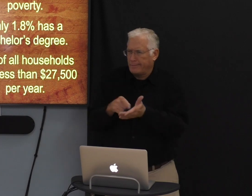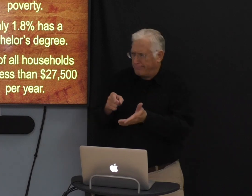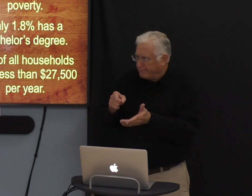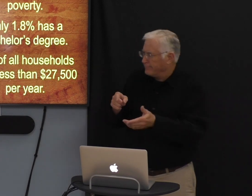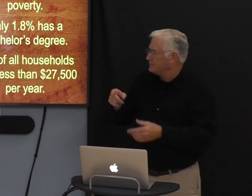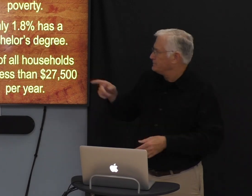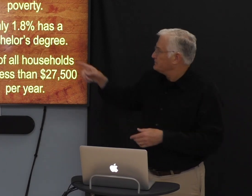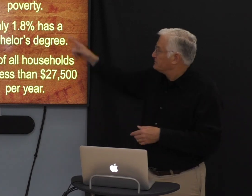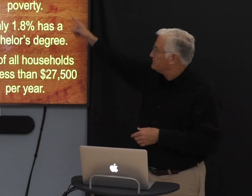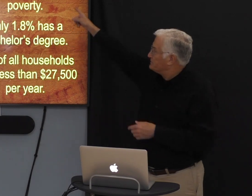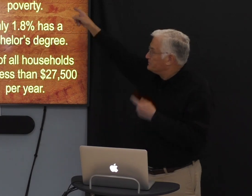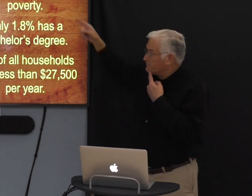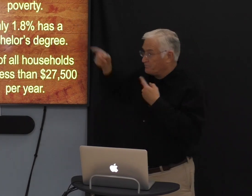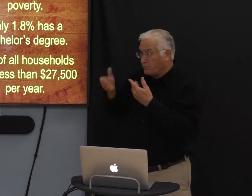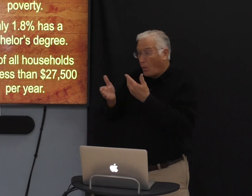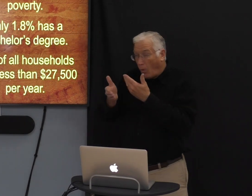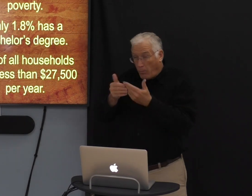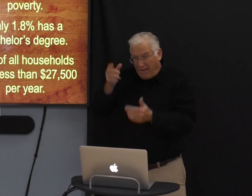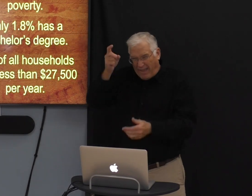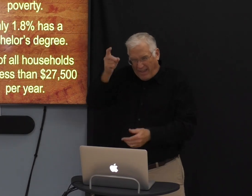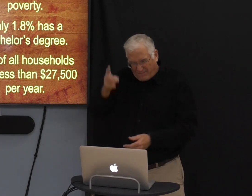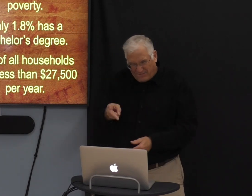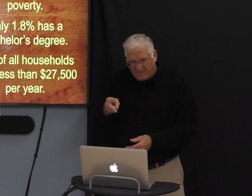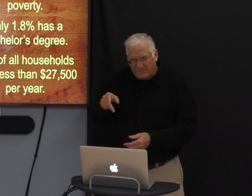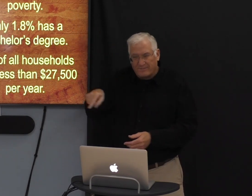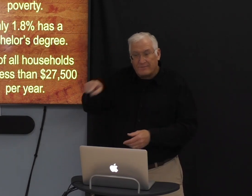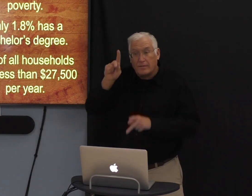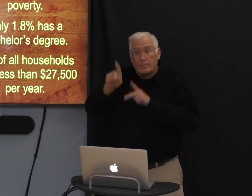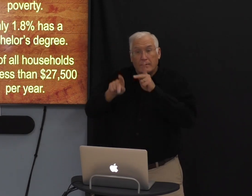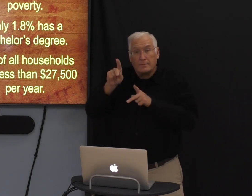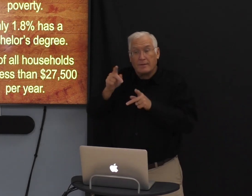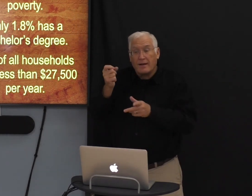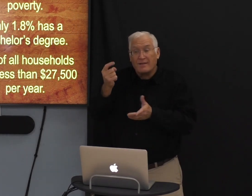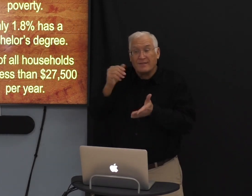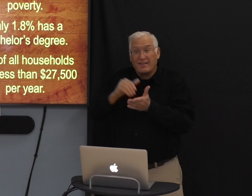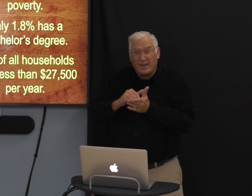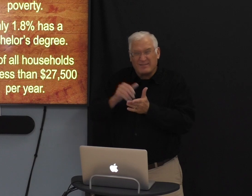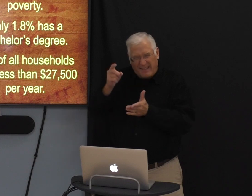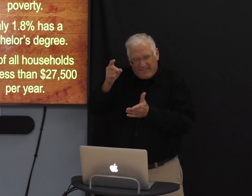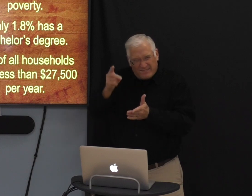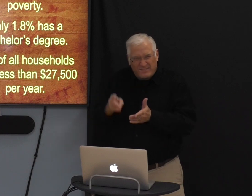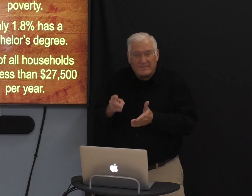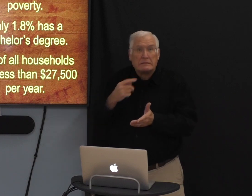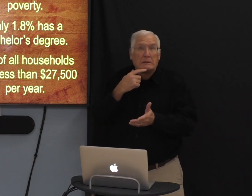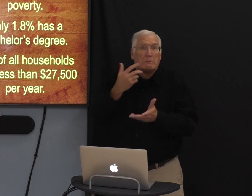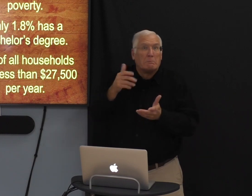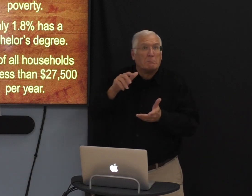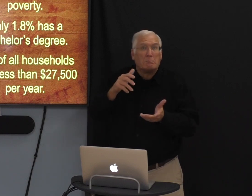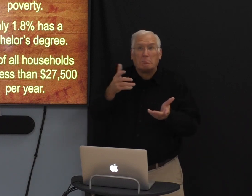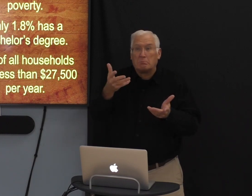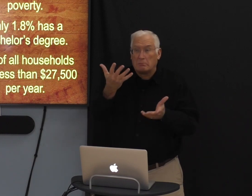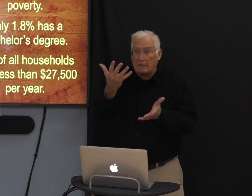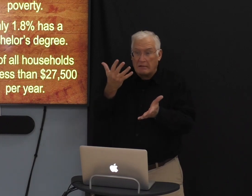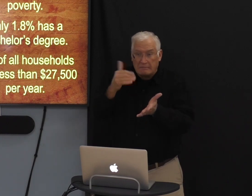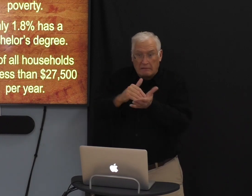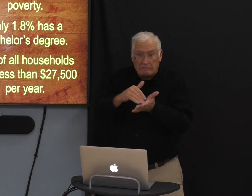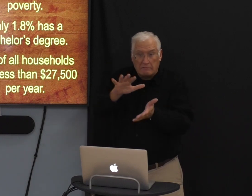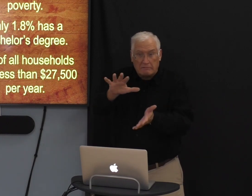,000. But it says almost half of the people that lived there, of the 11,000,